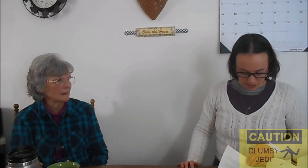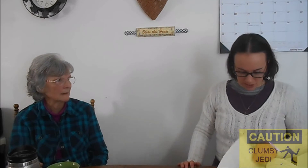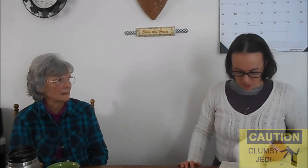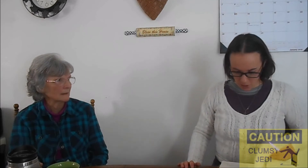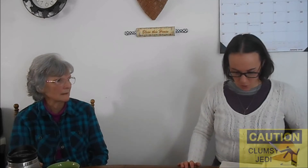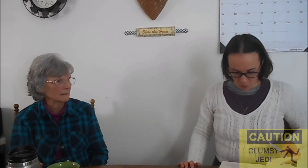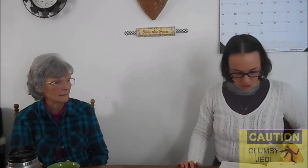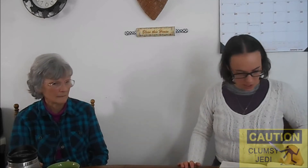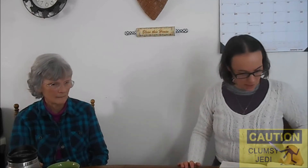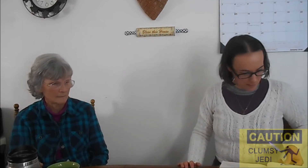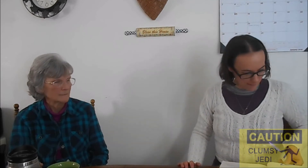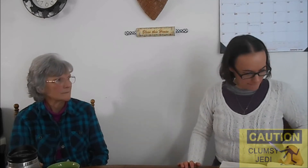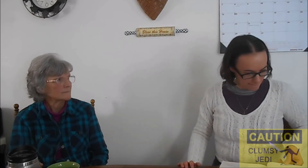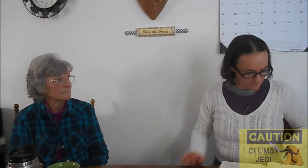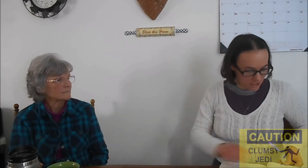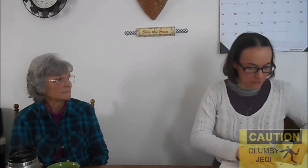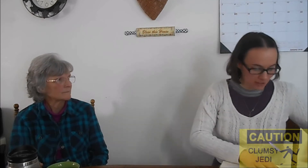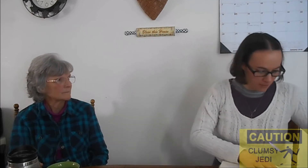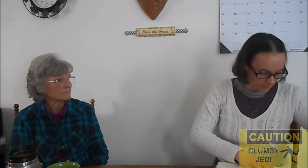So, um... Here we go.